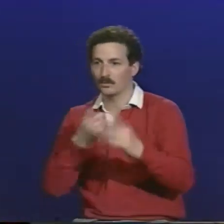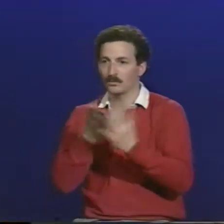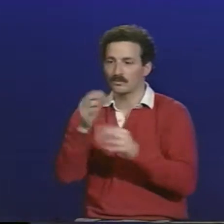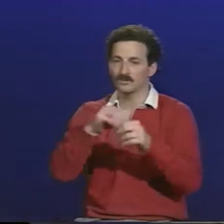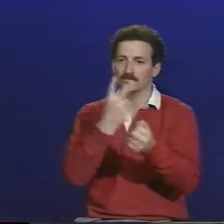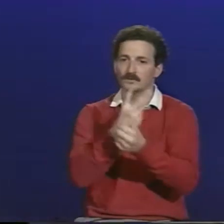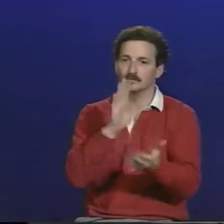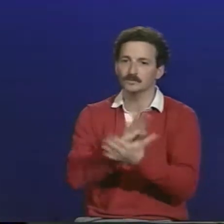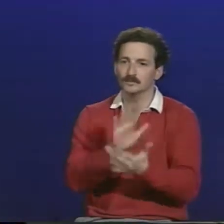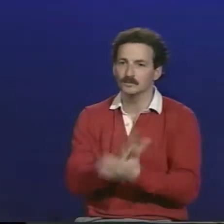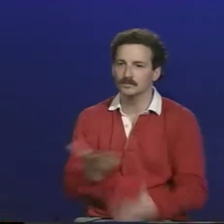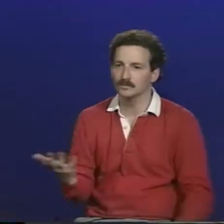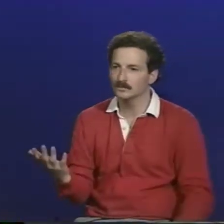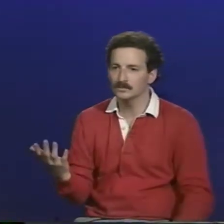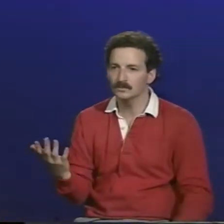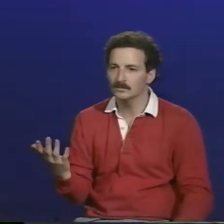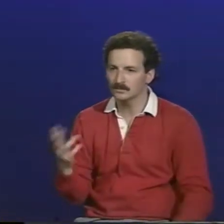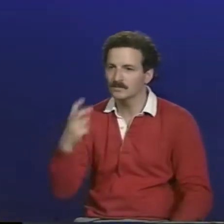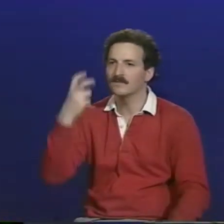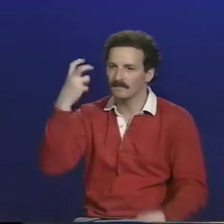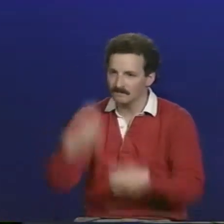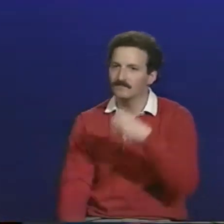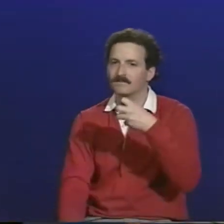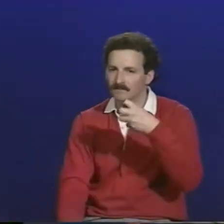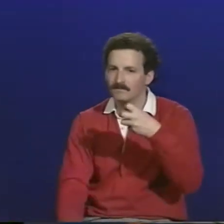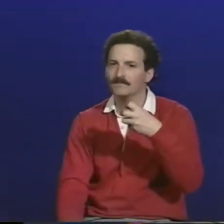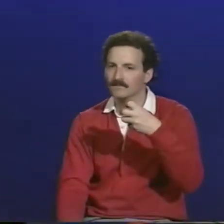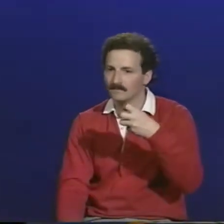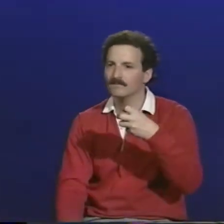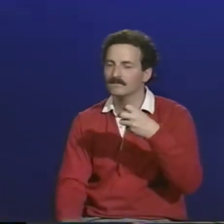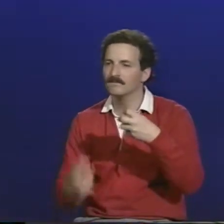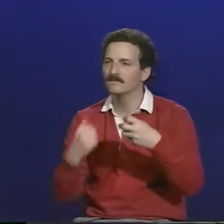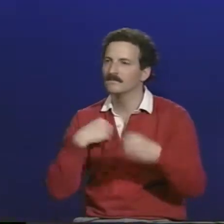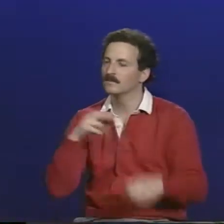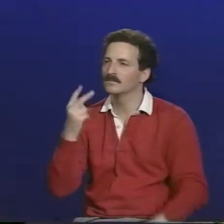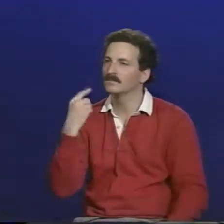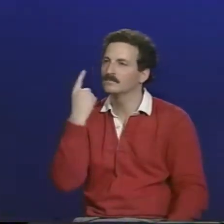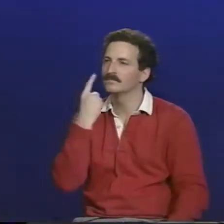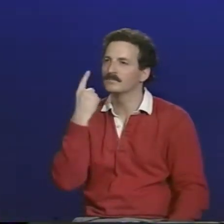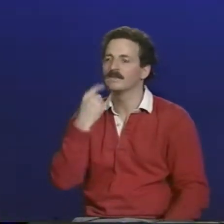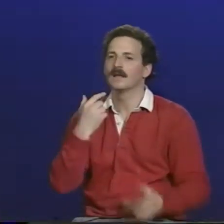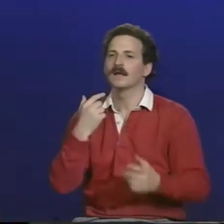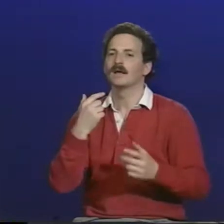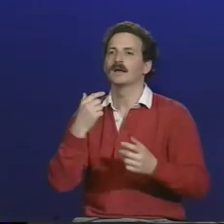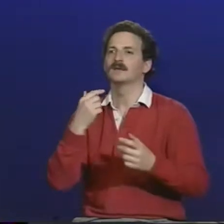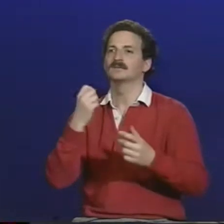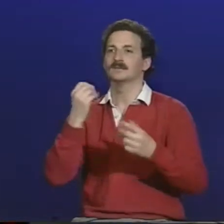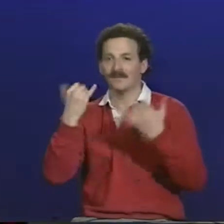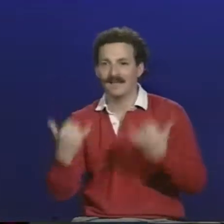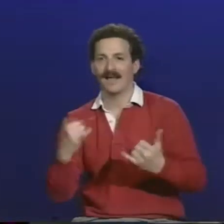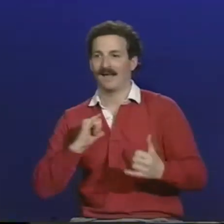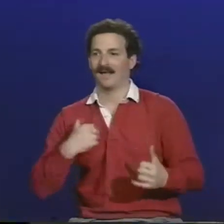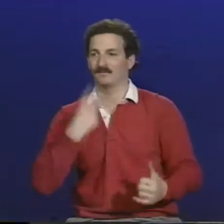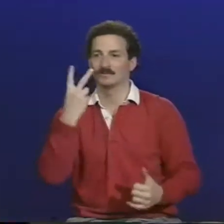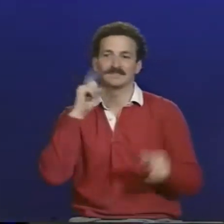gone through. And then I think about kids who are three and four years old going through the same thing that I did in my graduate program, and that's just entirely too tough.